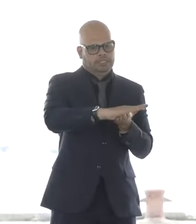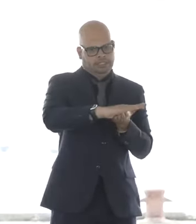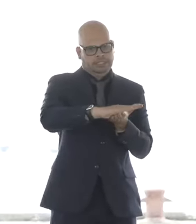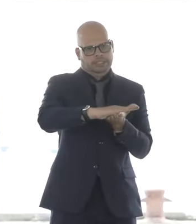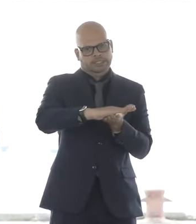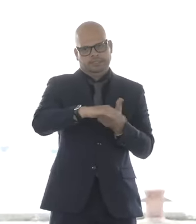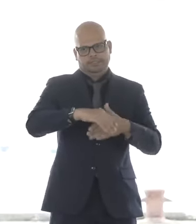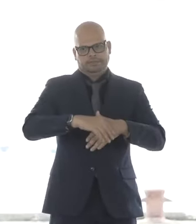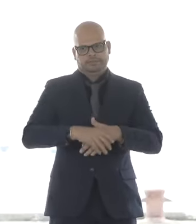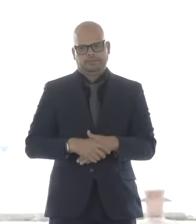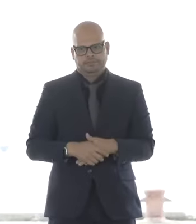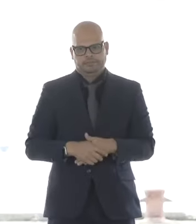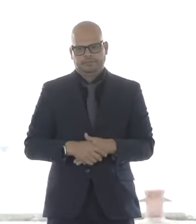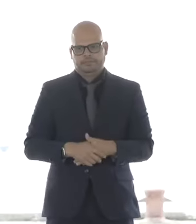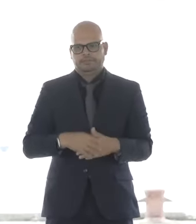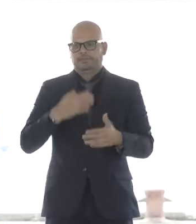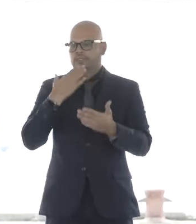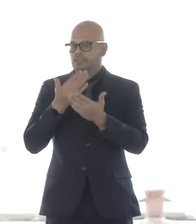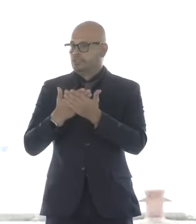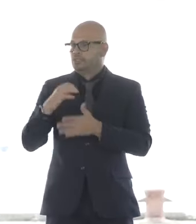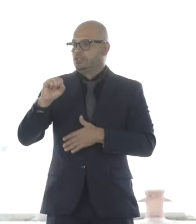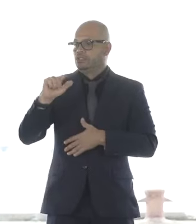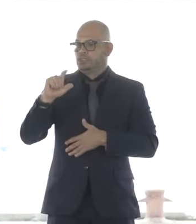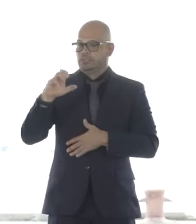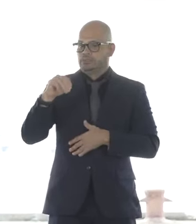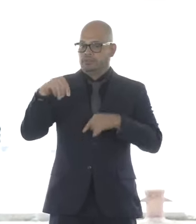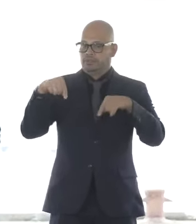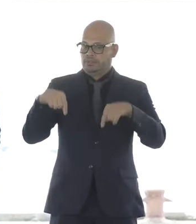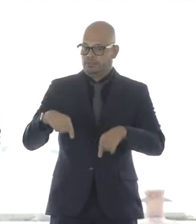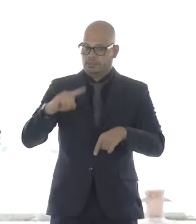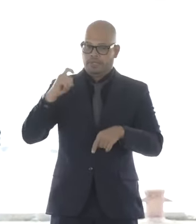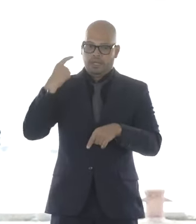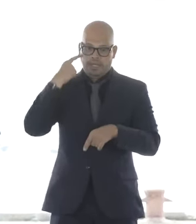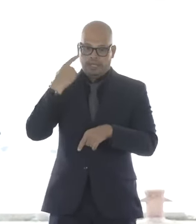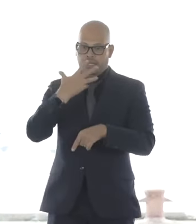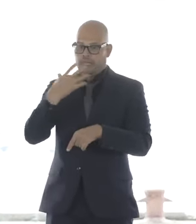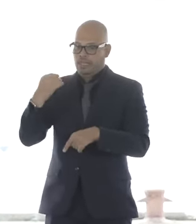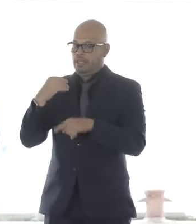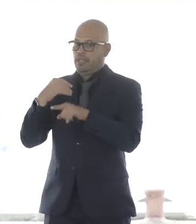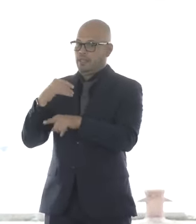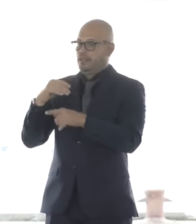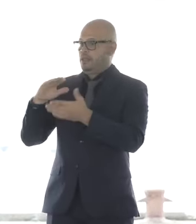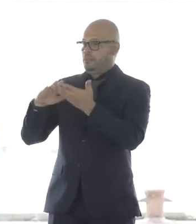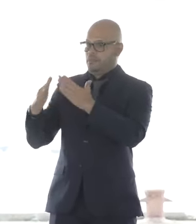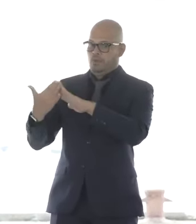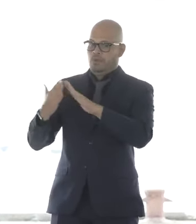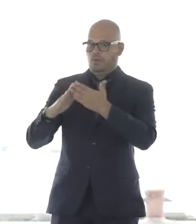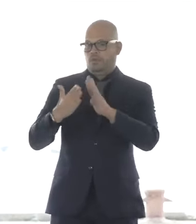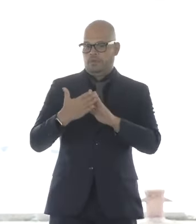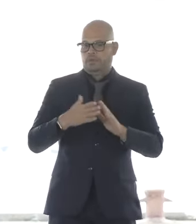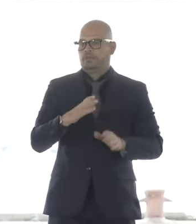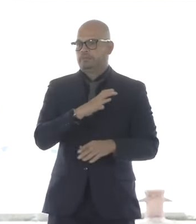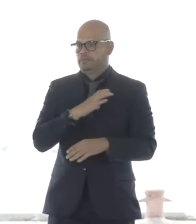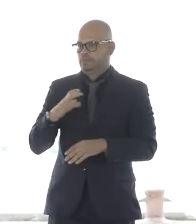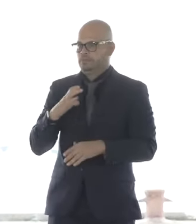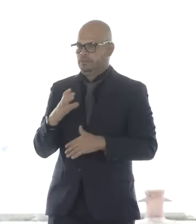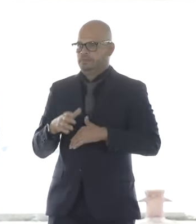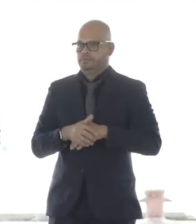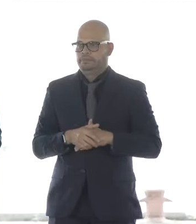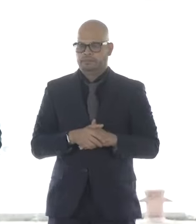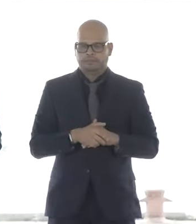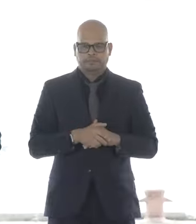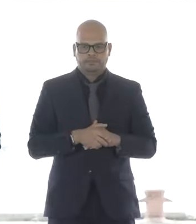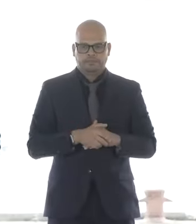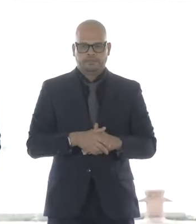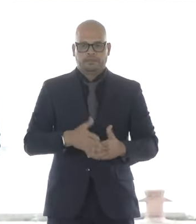Dominic Pangelo and the Salem City Council for their partnership as well. And thank you as well to Salem's